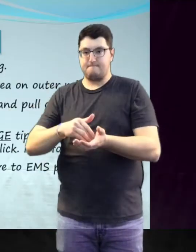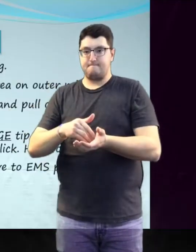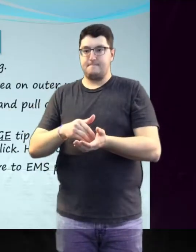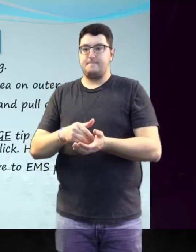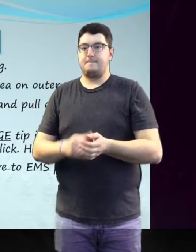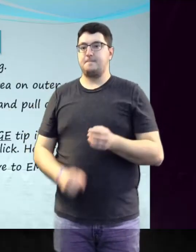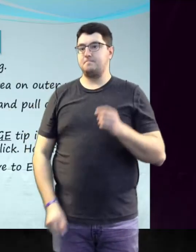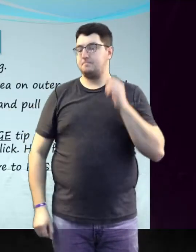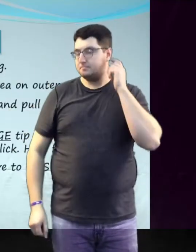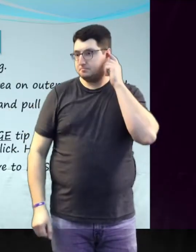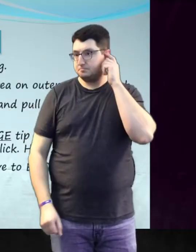more firmly.